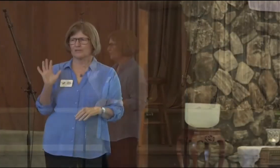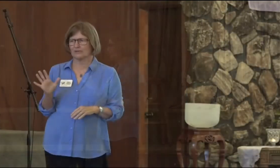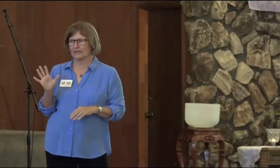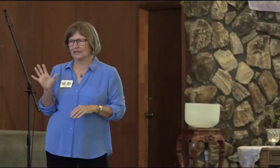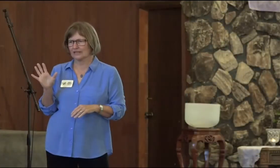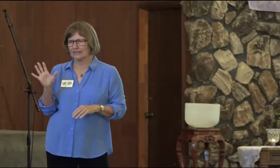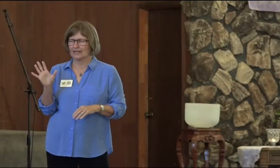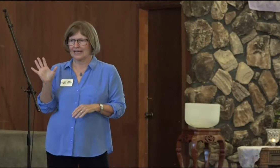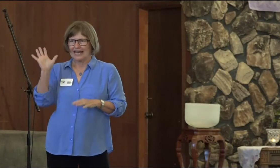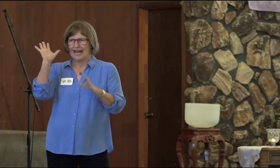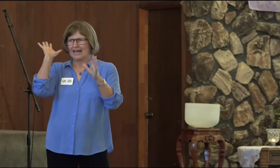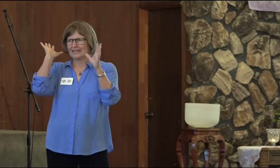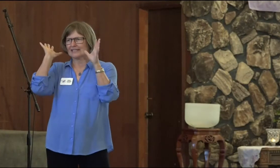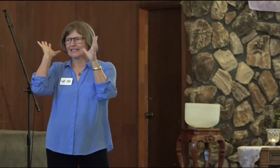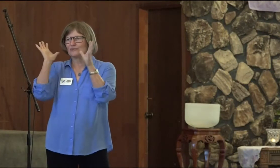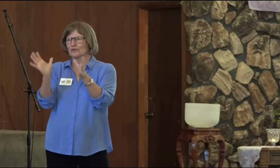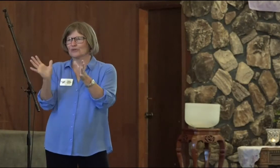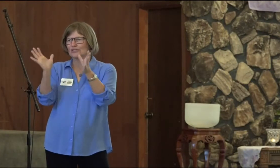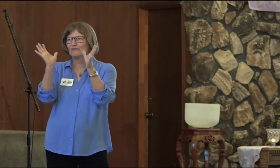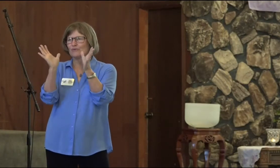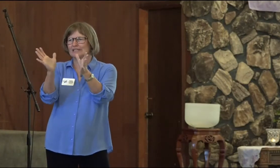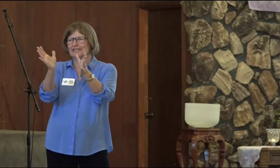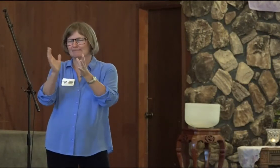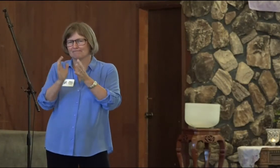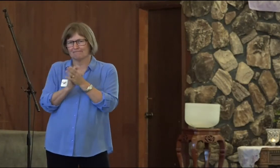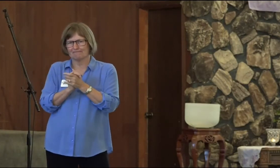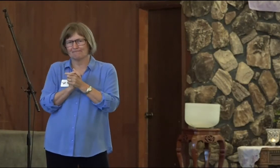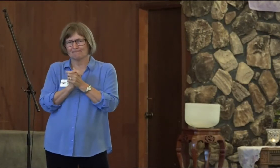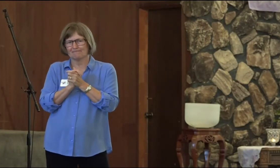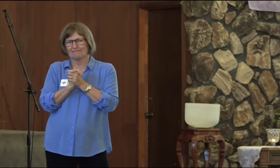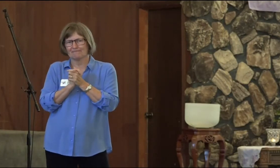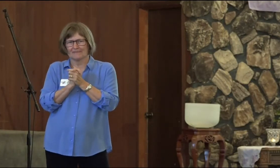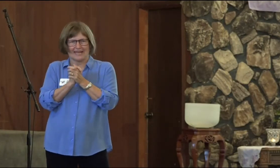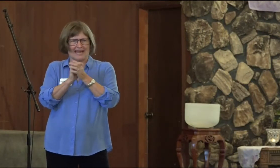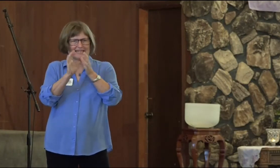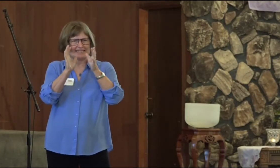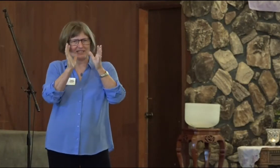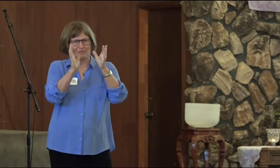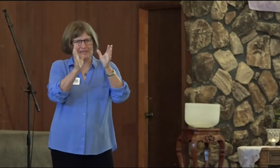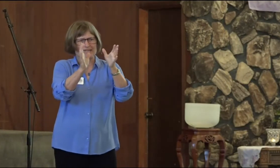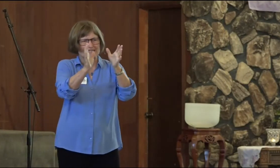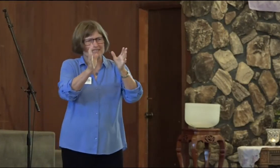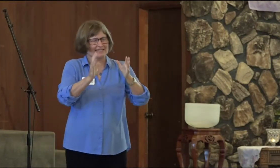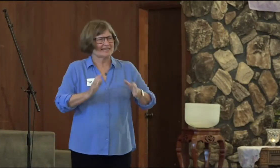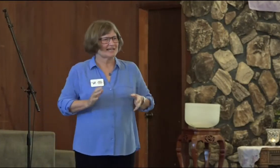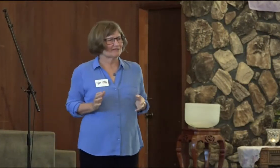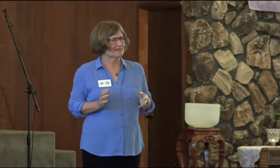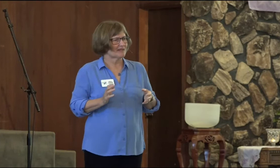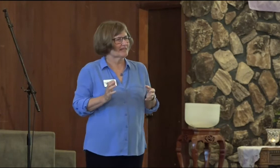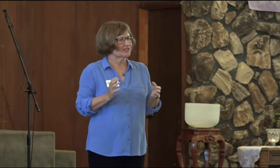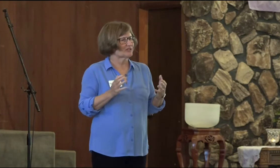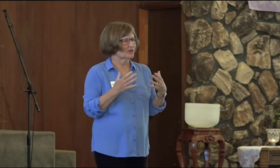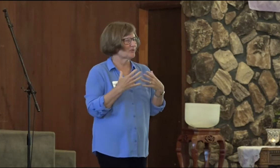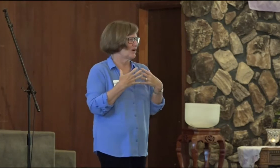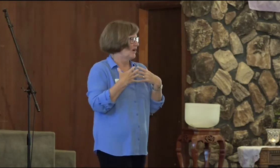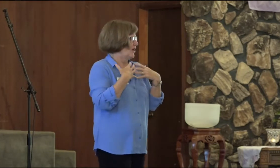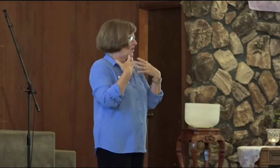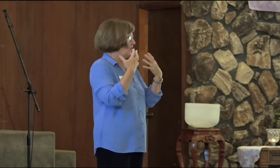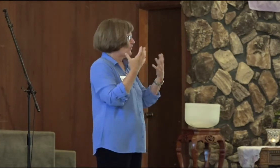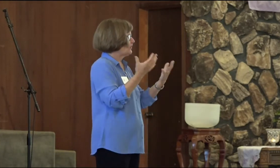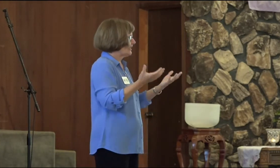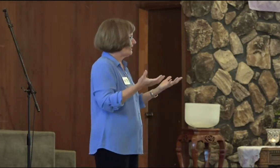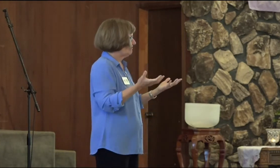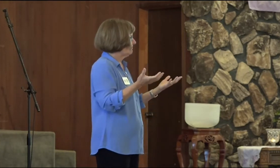I I speak with has these words of wisdom. Has this place inside of them that is so